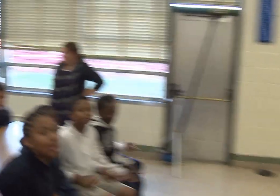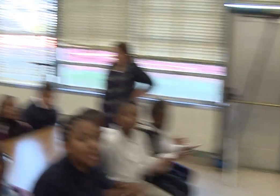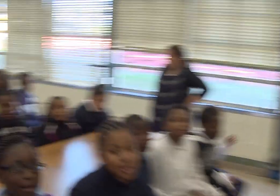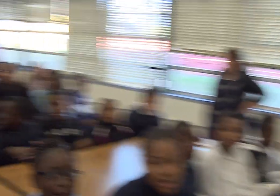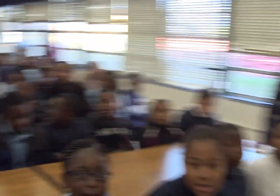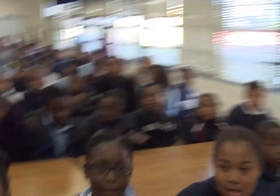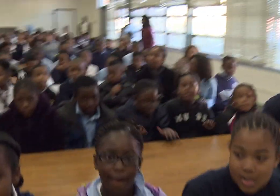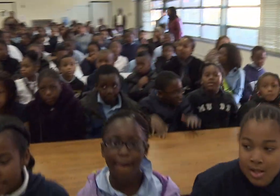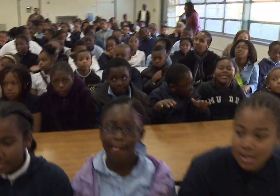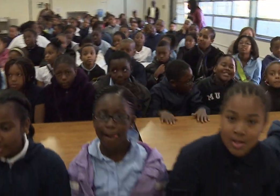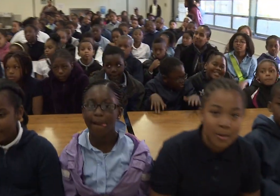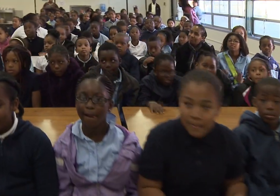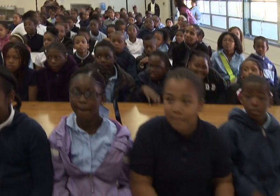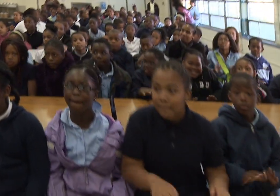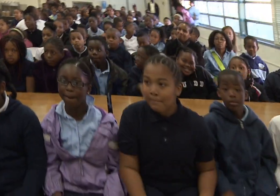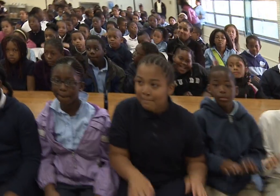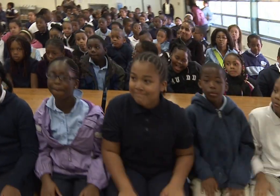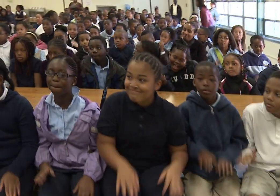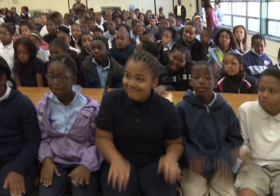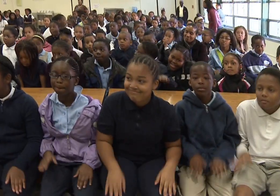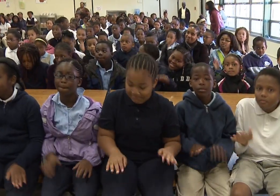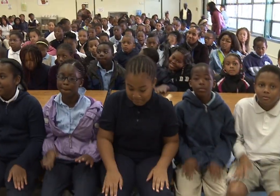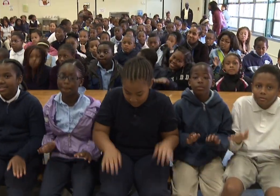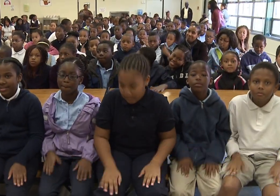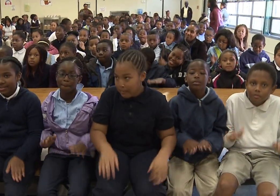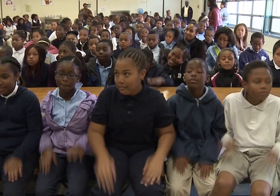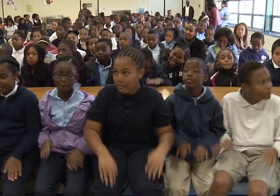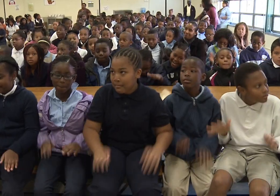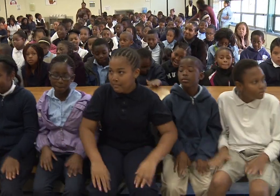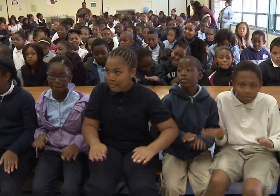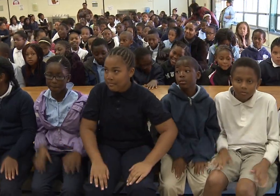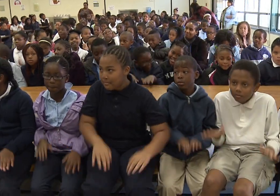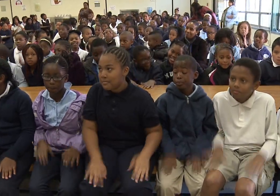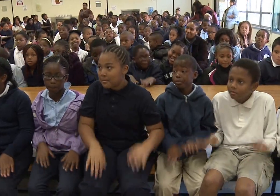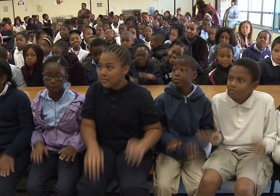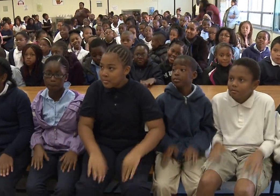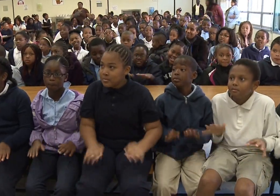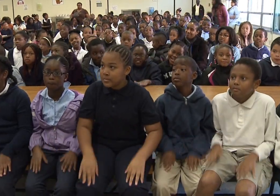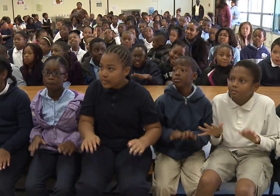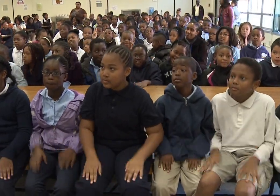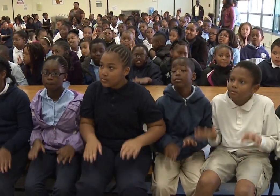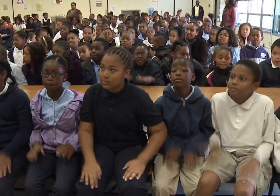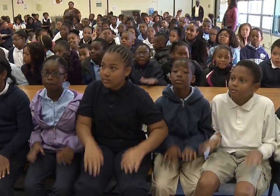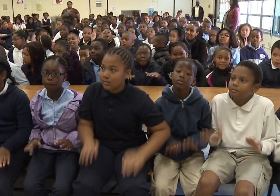When someone makes you feel a compliment, happy. Right? So, how would you become happy?